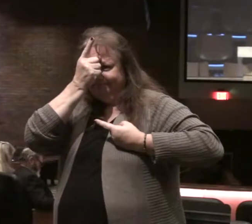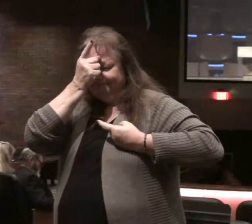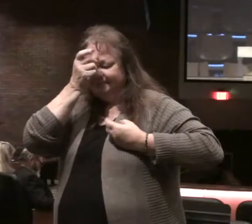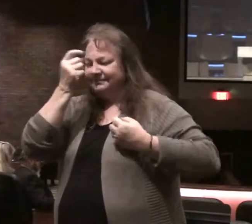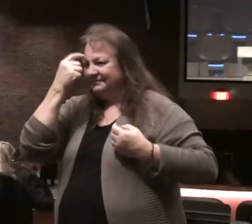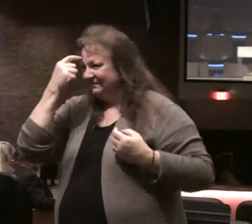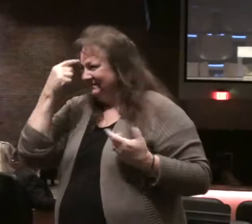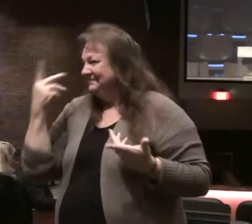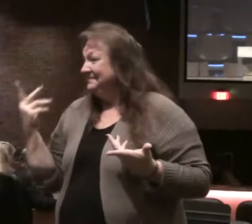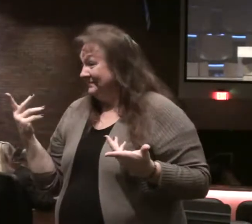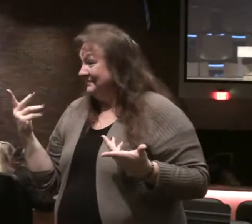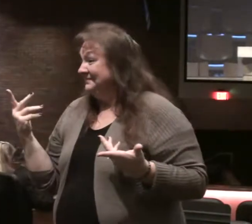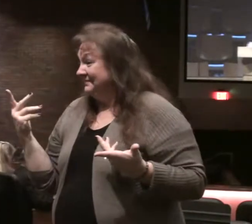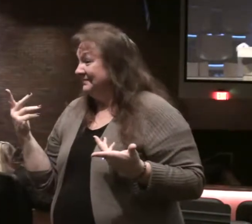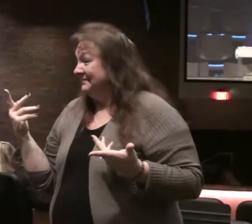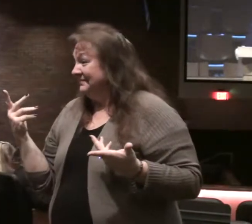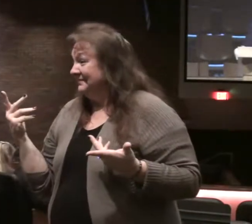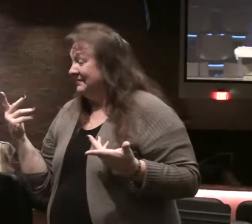You know,